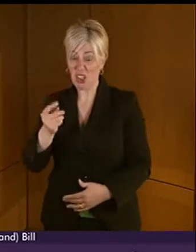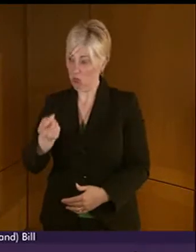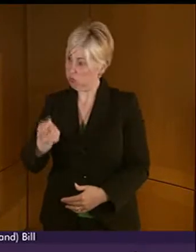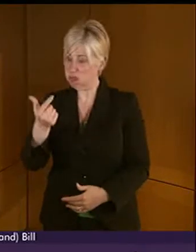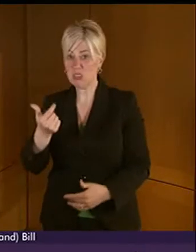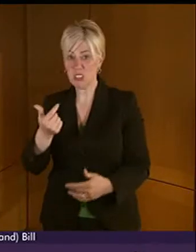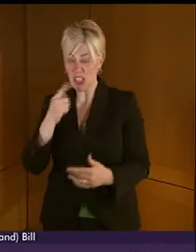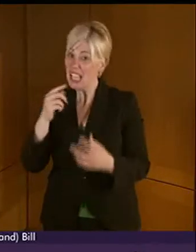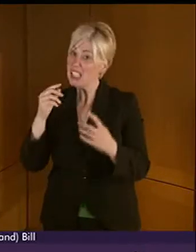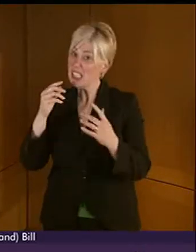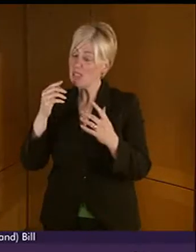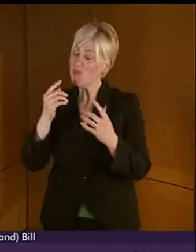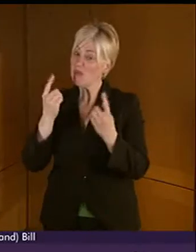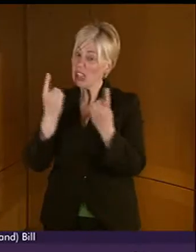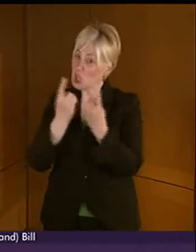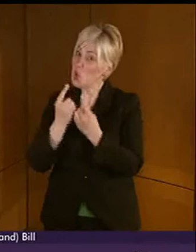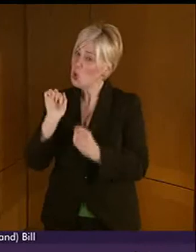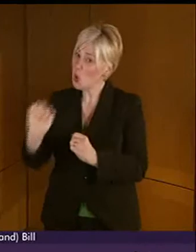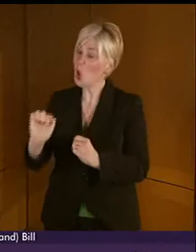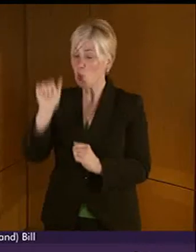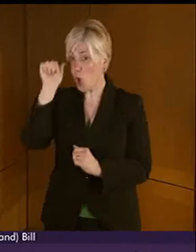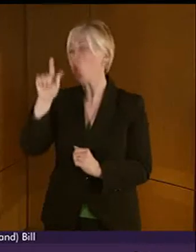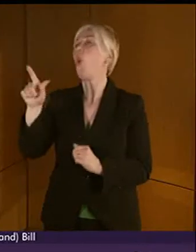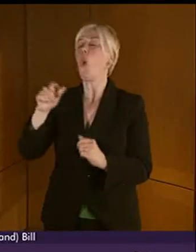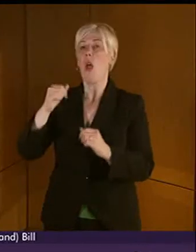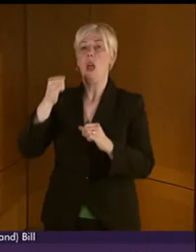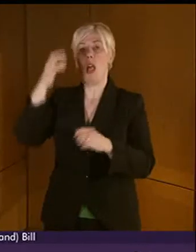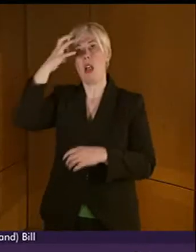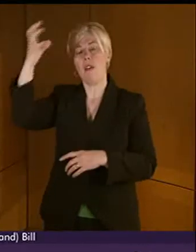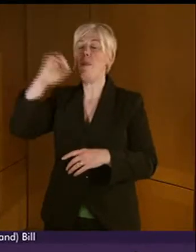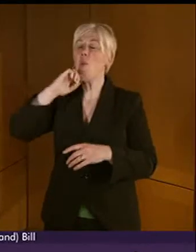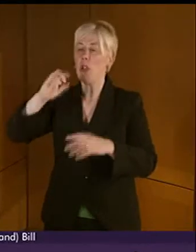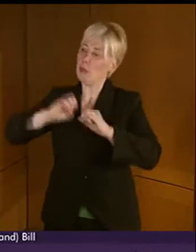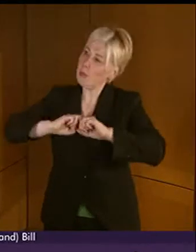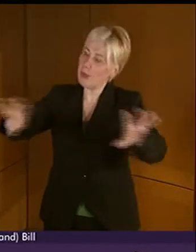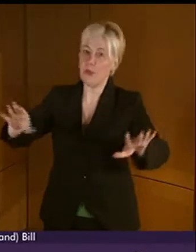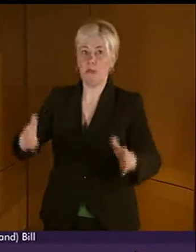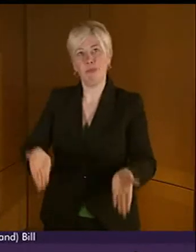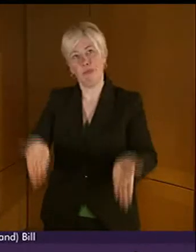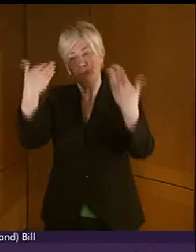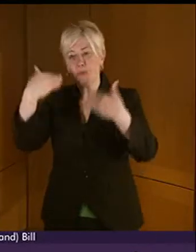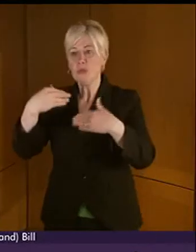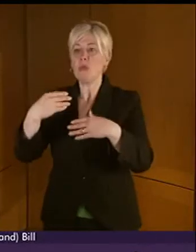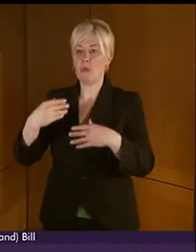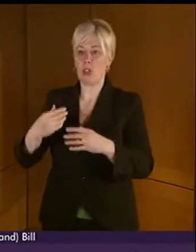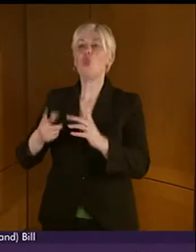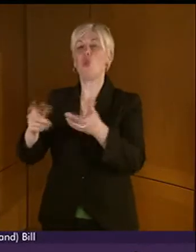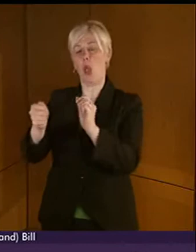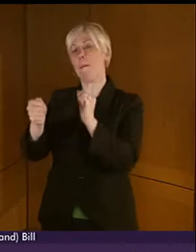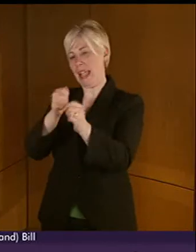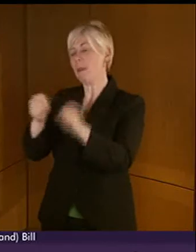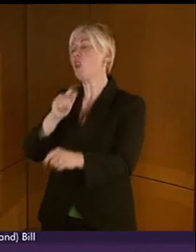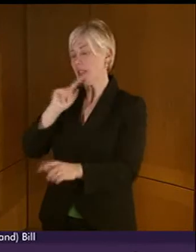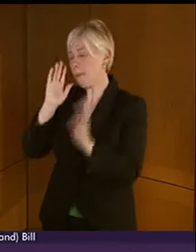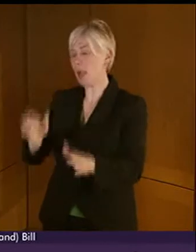government will lodge an amendment on this issue to hopefully bring some clarity. Inclusion Scotland state that there are